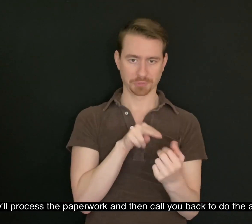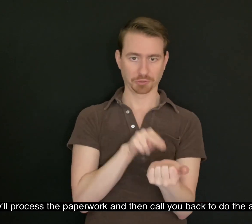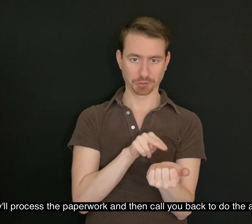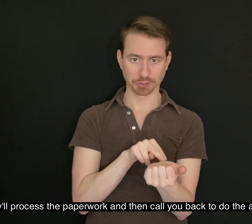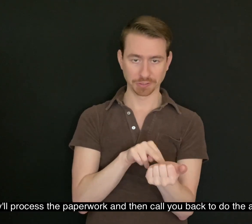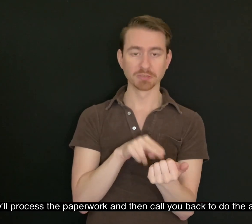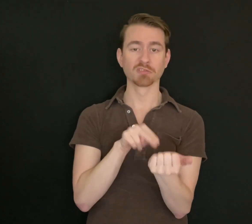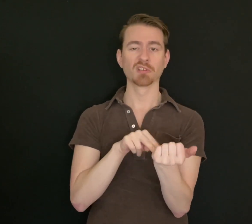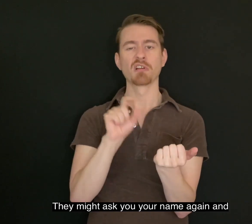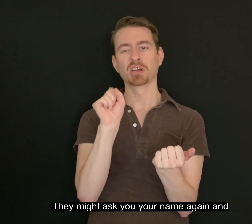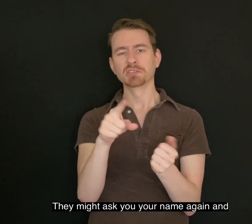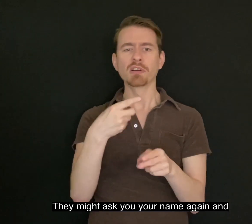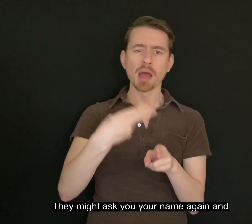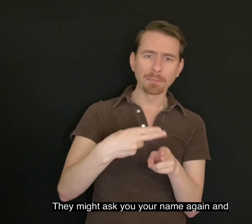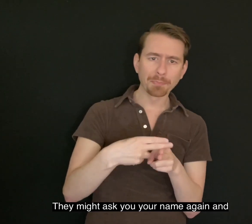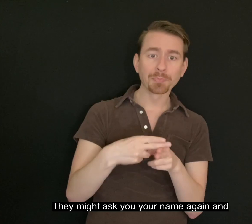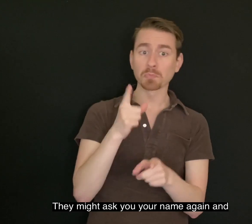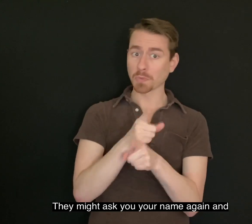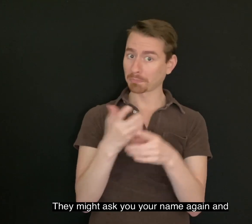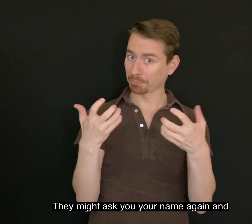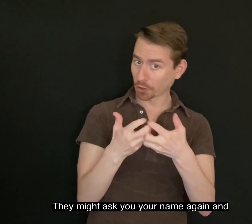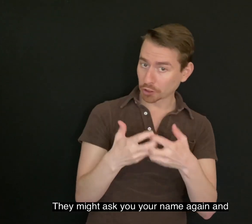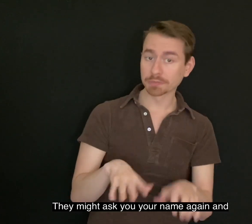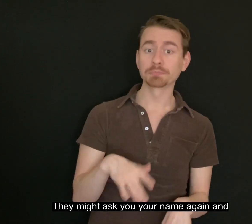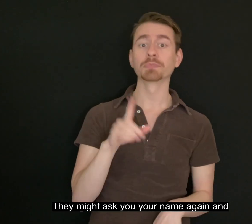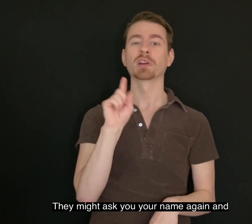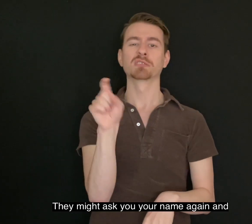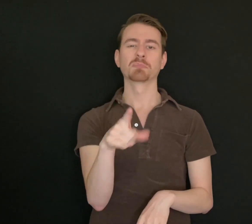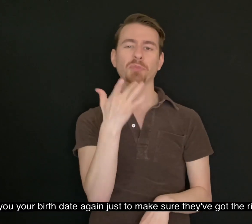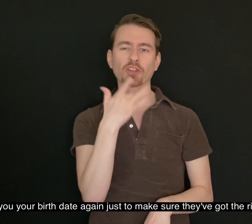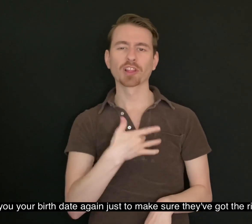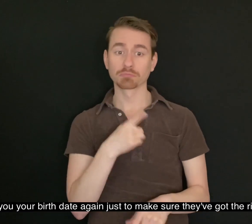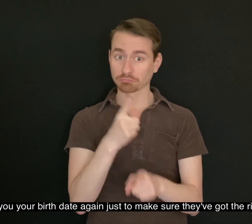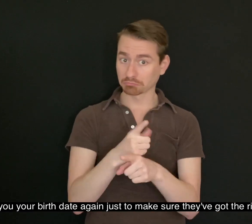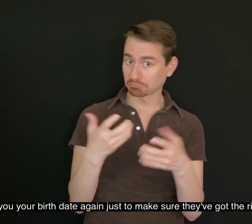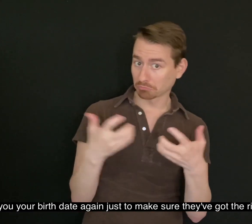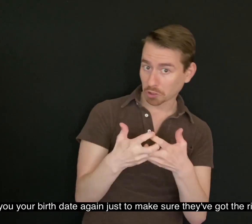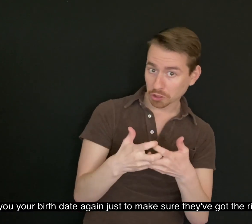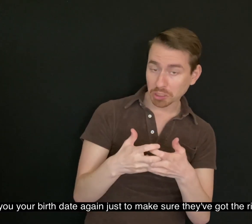shot. They might ask you your name again and ask you your birth date again just to make sure they've got the right person.